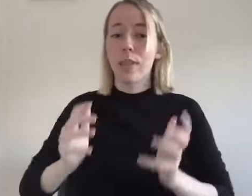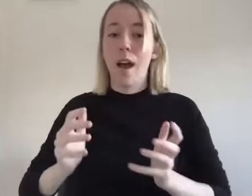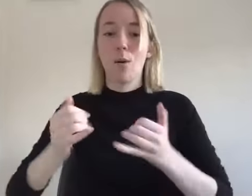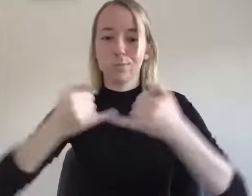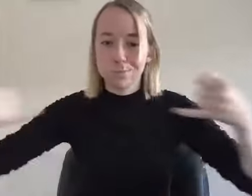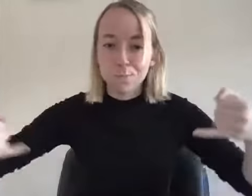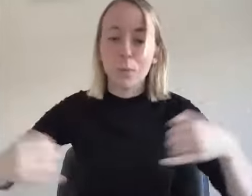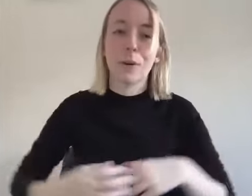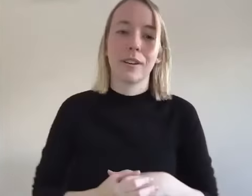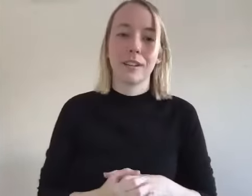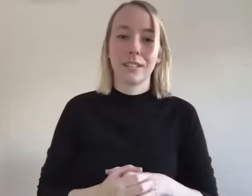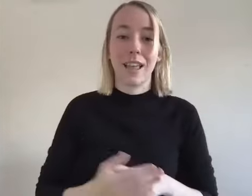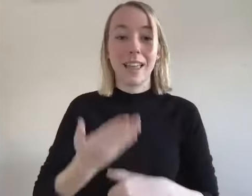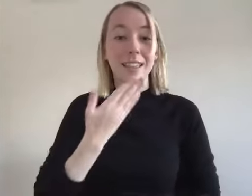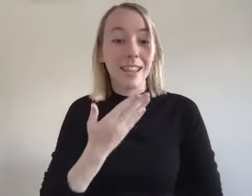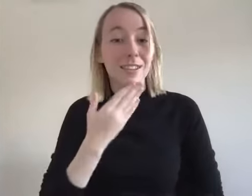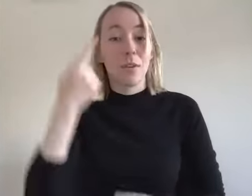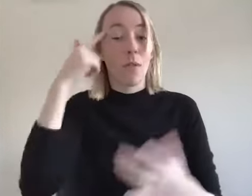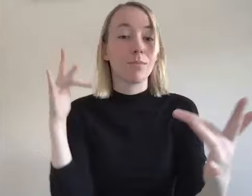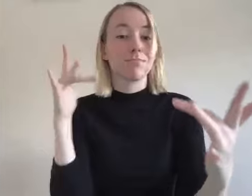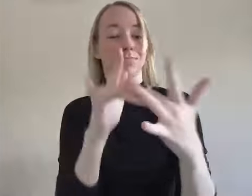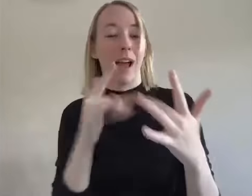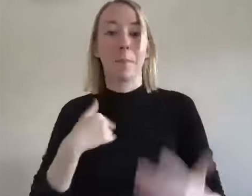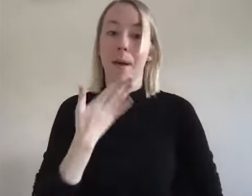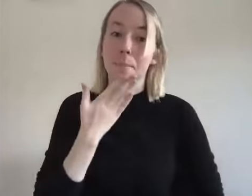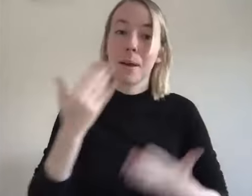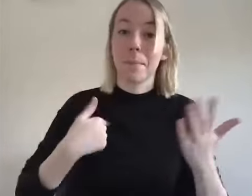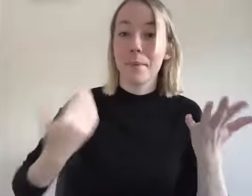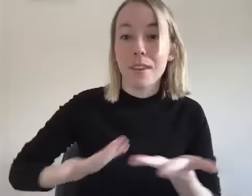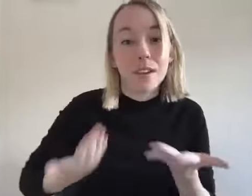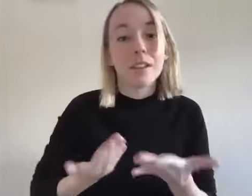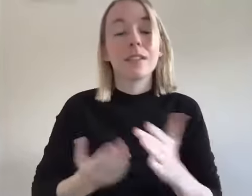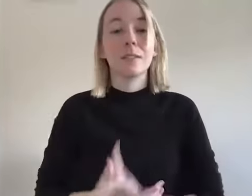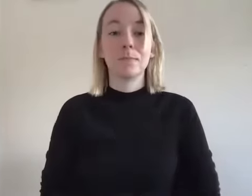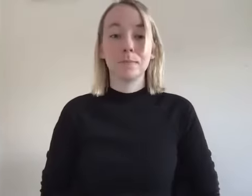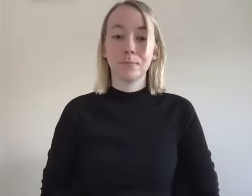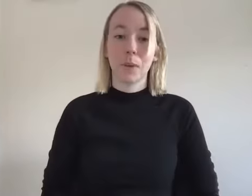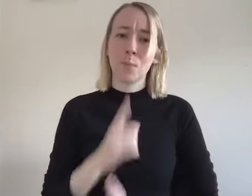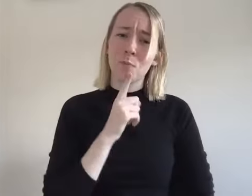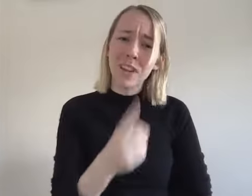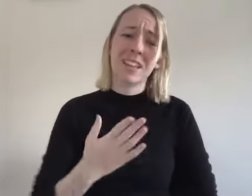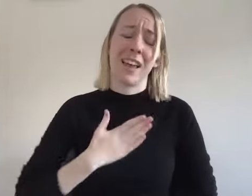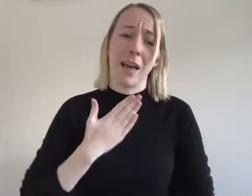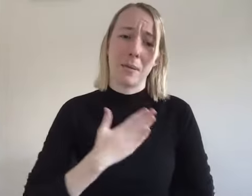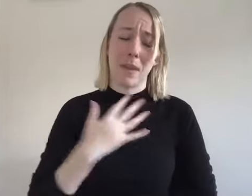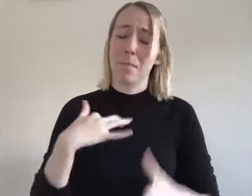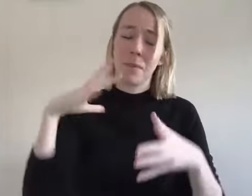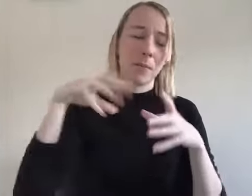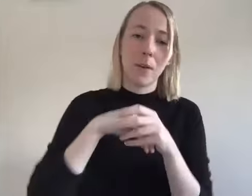borders um you know thanks yvonne for reaching out um i'm grateful to be here uh you know i'm a very grateful member of